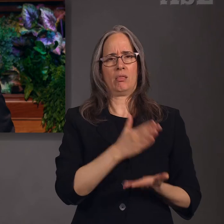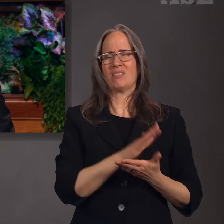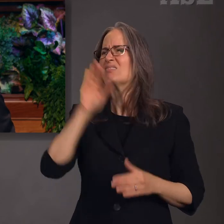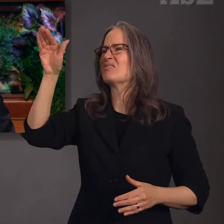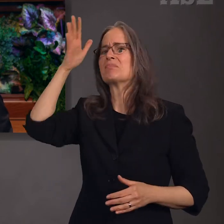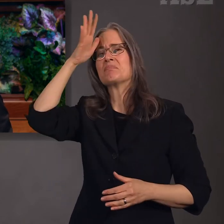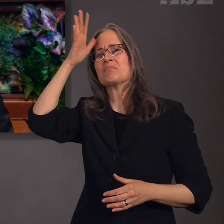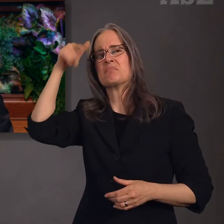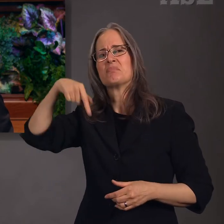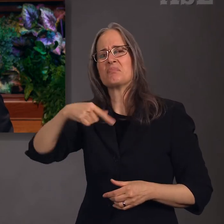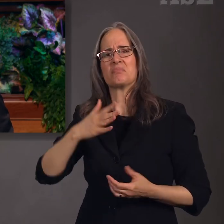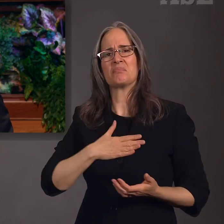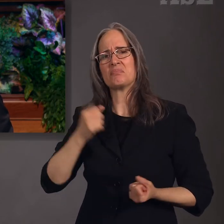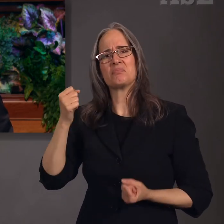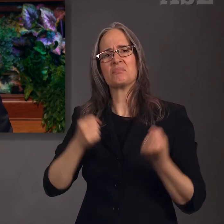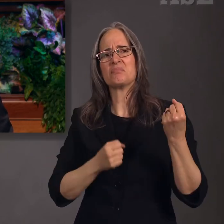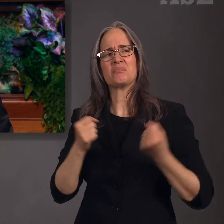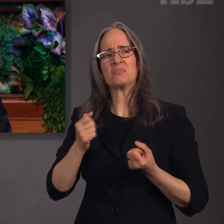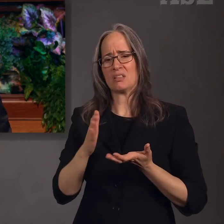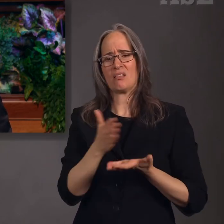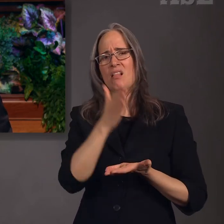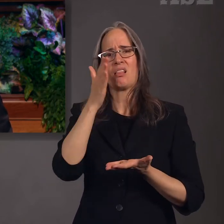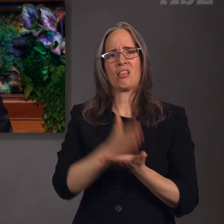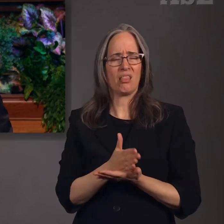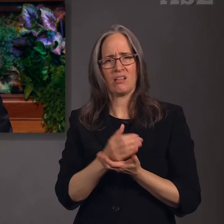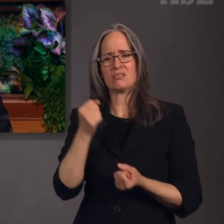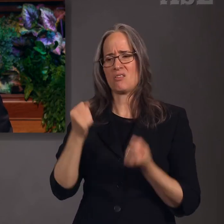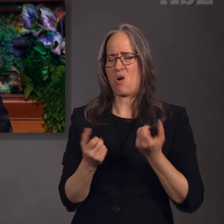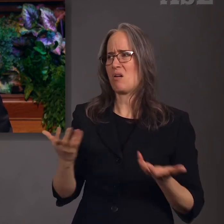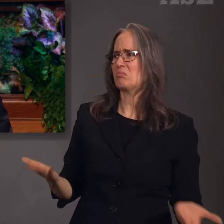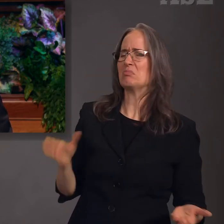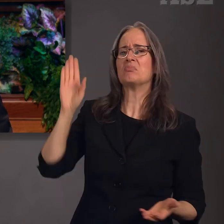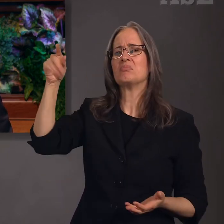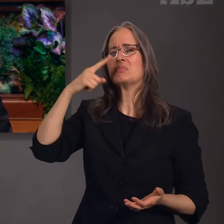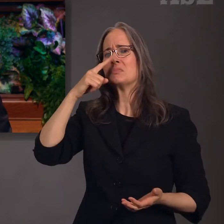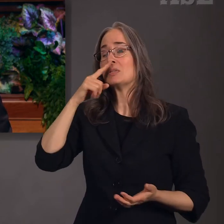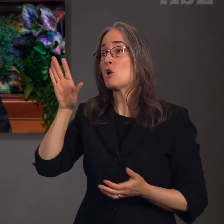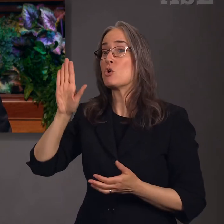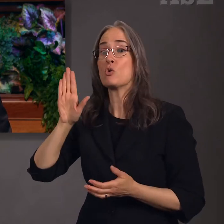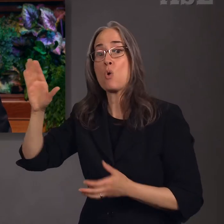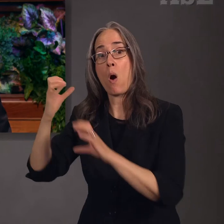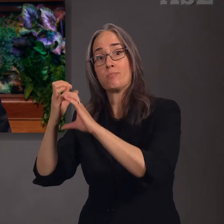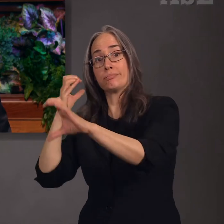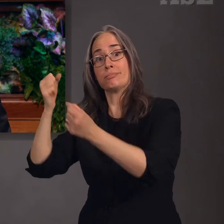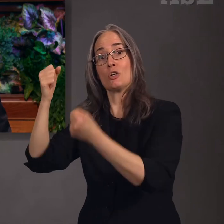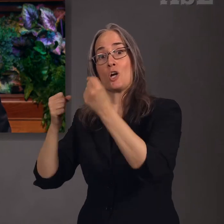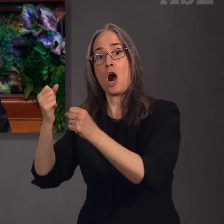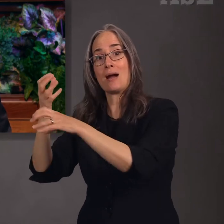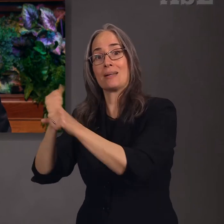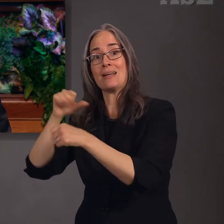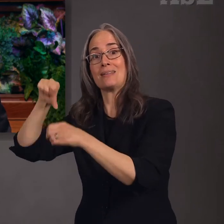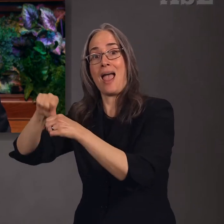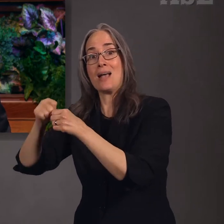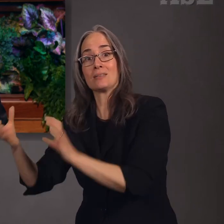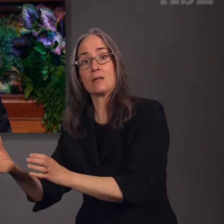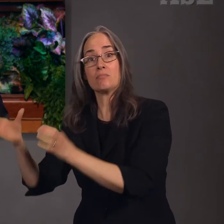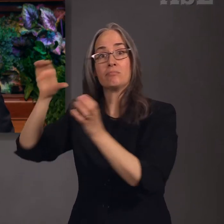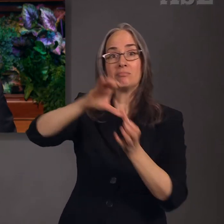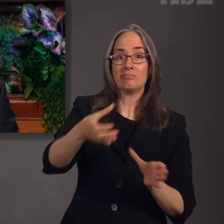Daddy, my car no longer drives. Could we get some gas from your car to put in it so it can